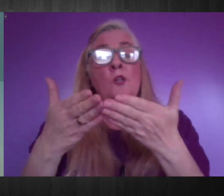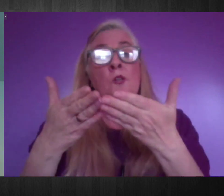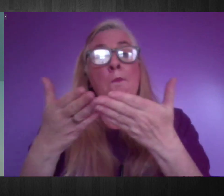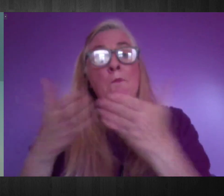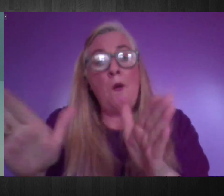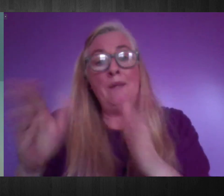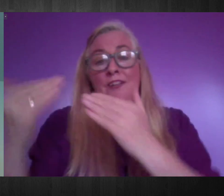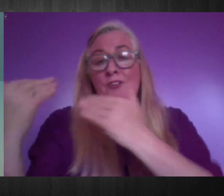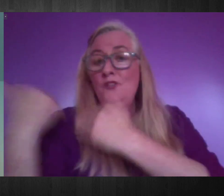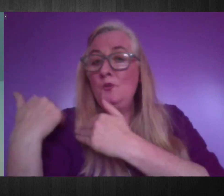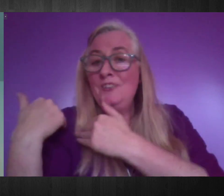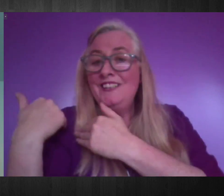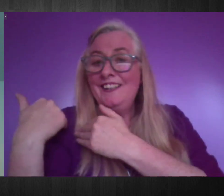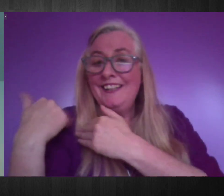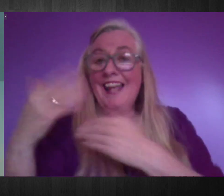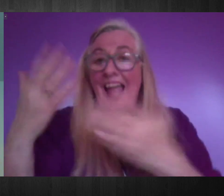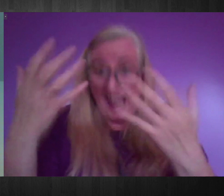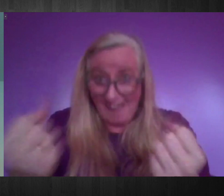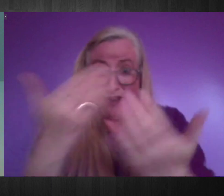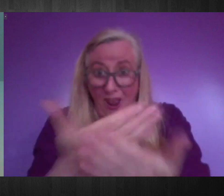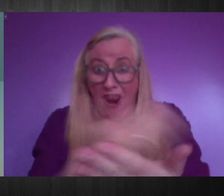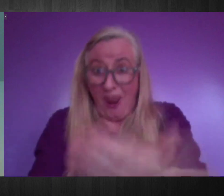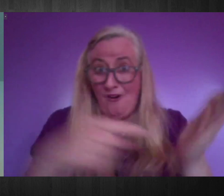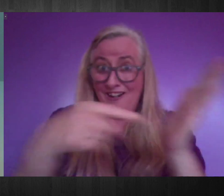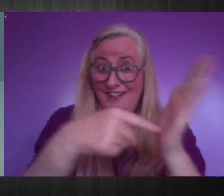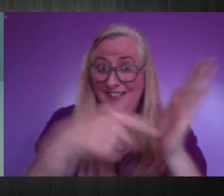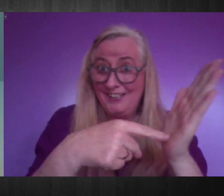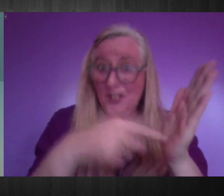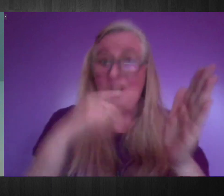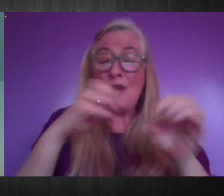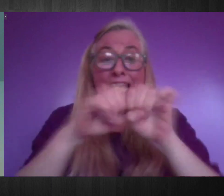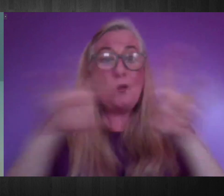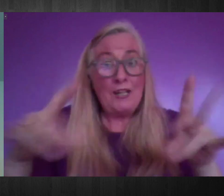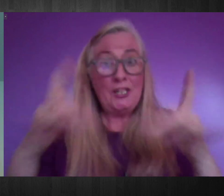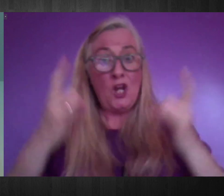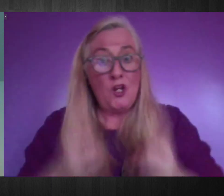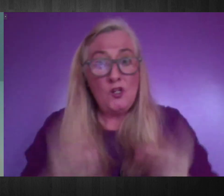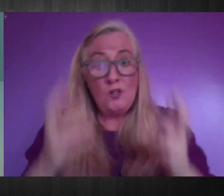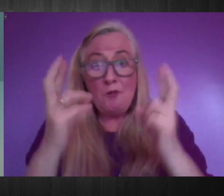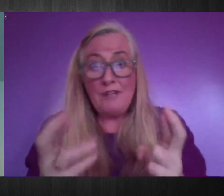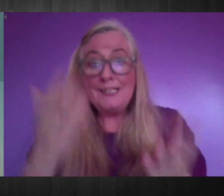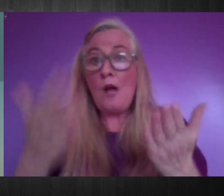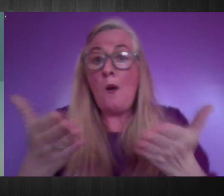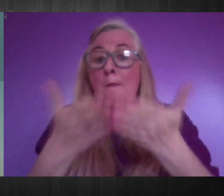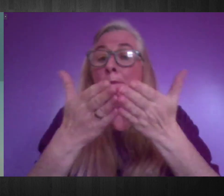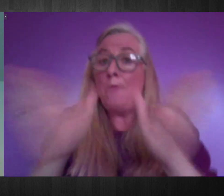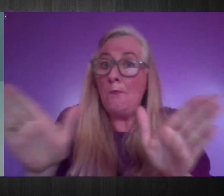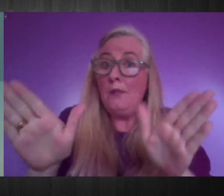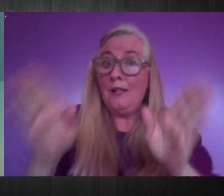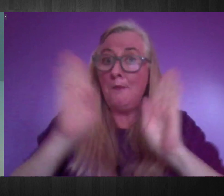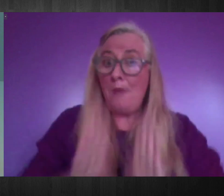as set out under legislation puts equality and human rights in the mainstream of how public bodies execute their functions.